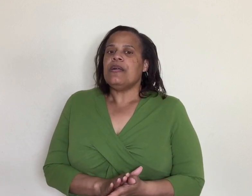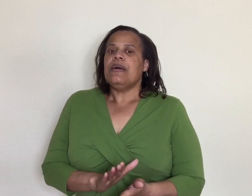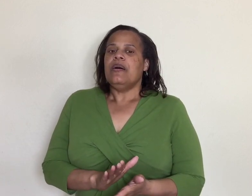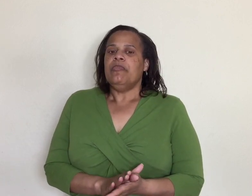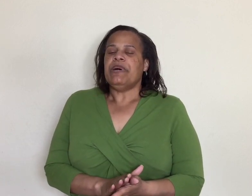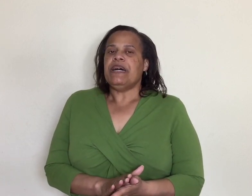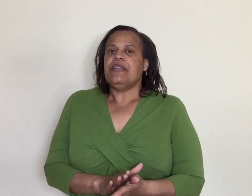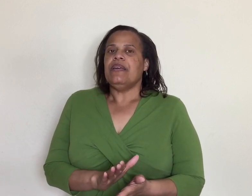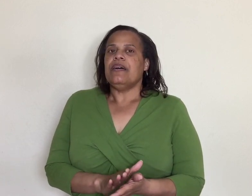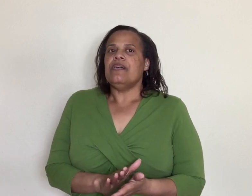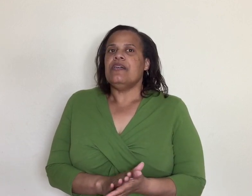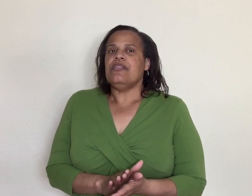but